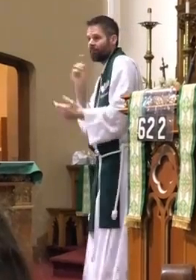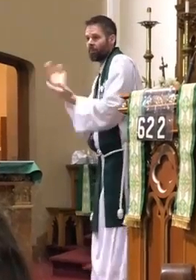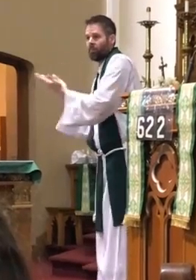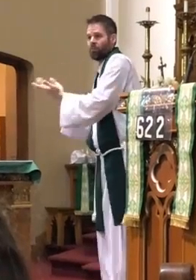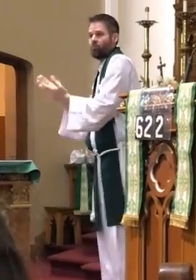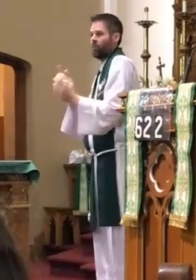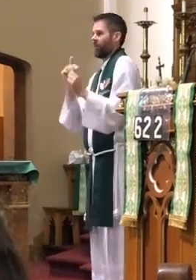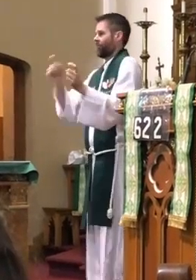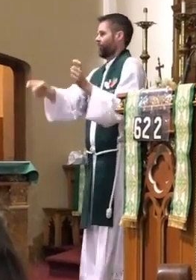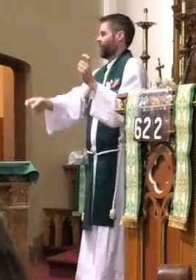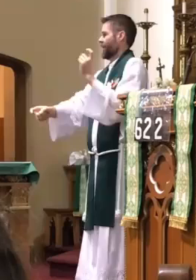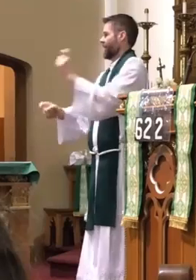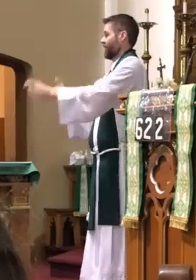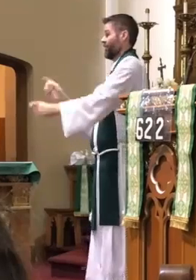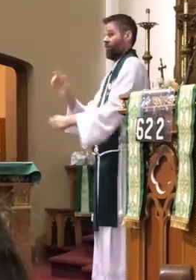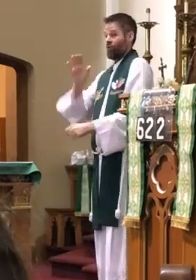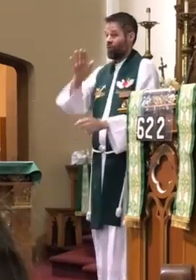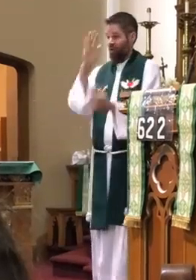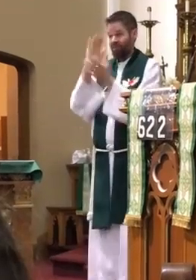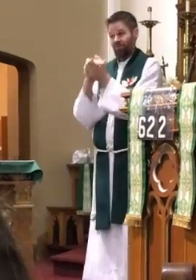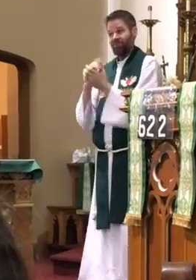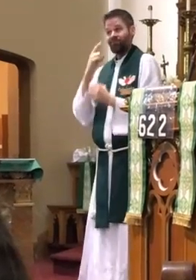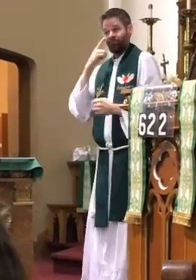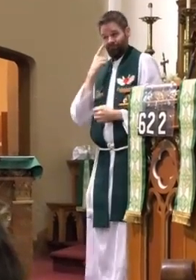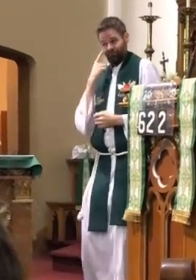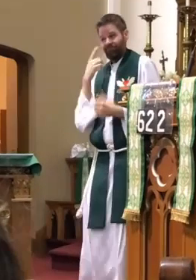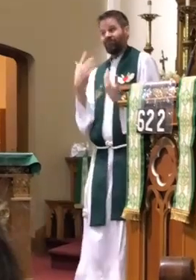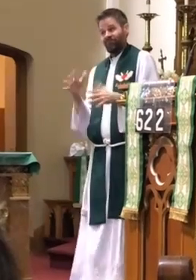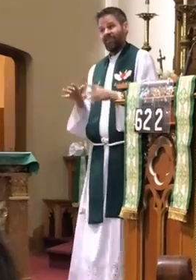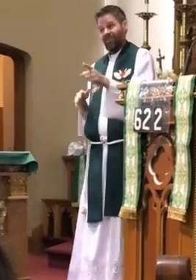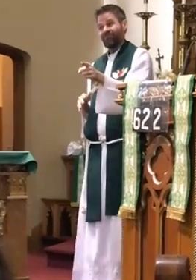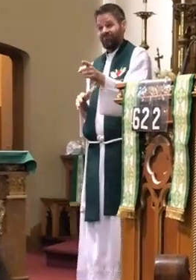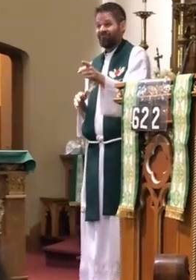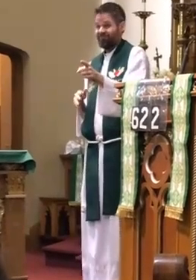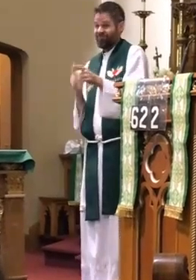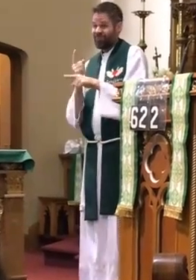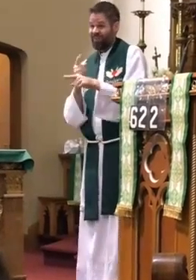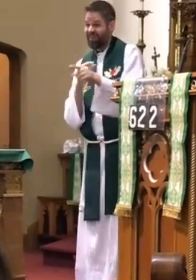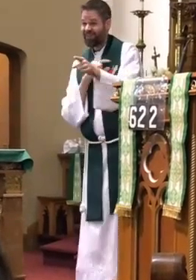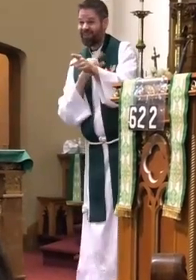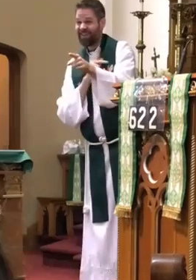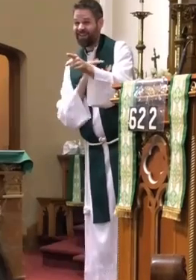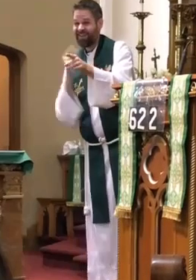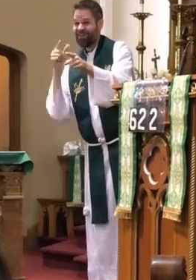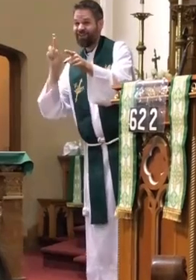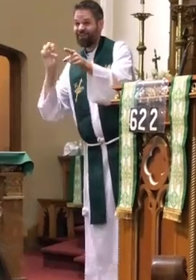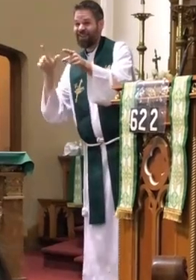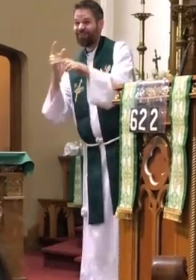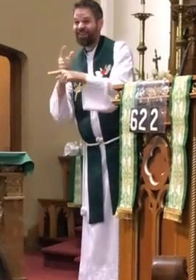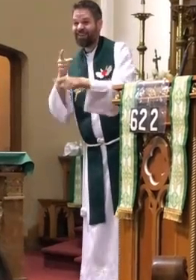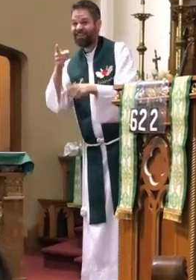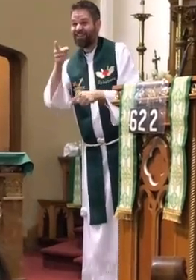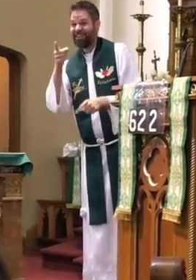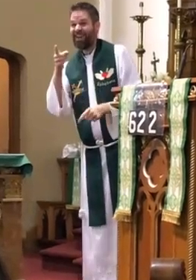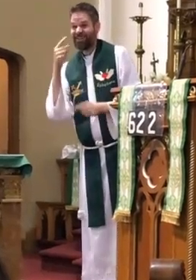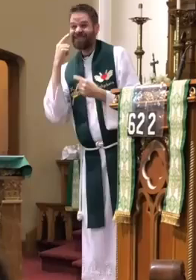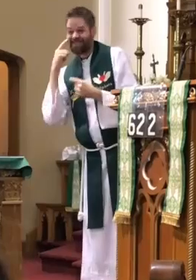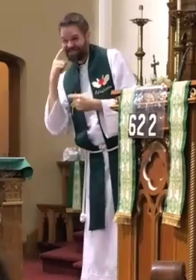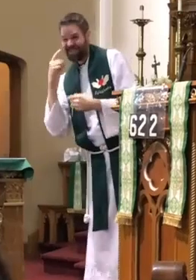steward. She has served the community here and at. And is a visible witness. And her husband can attest to that,